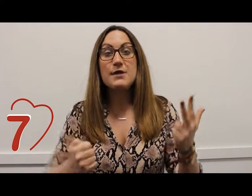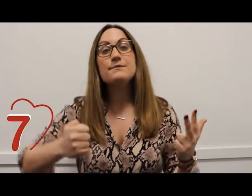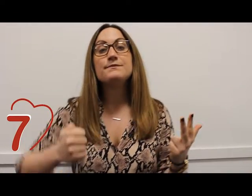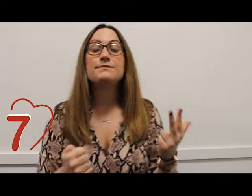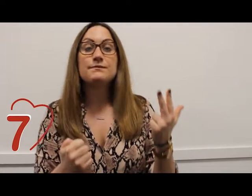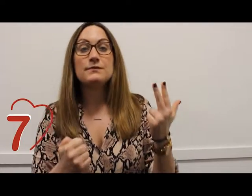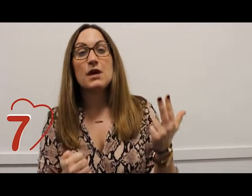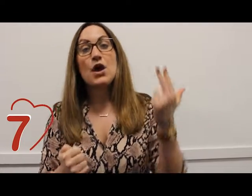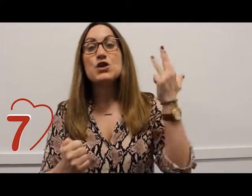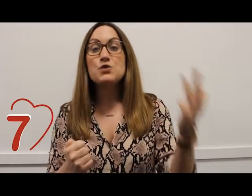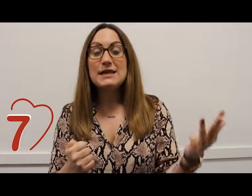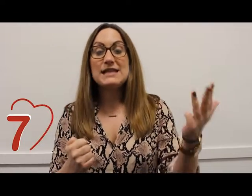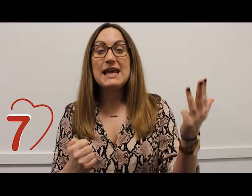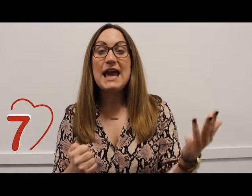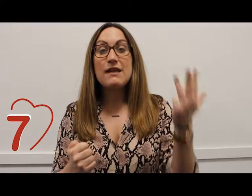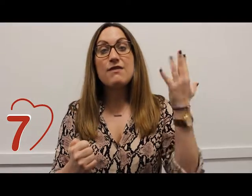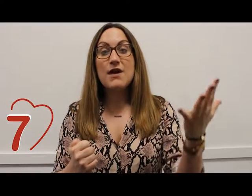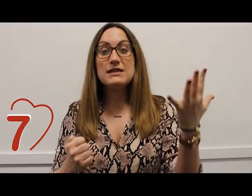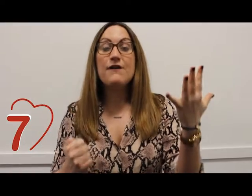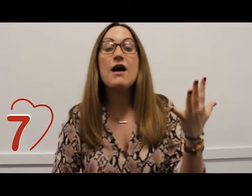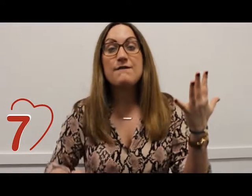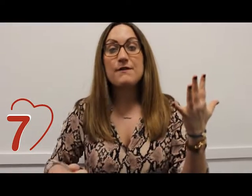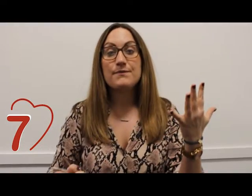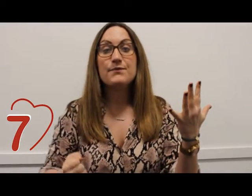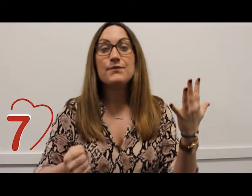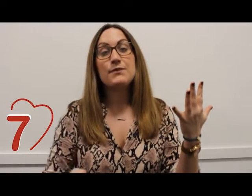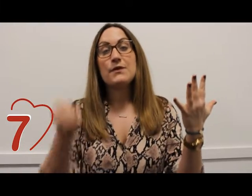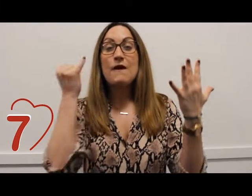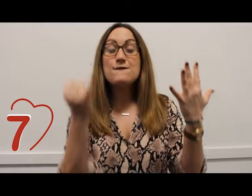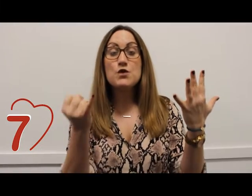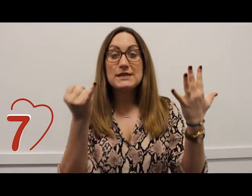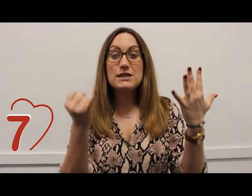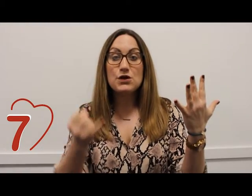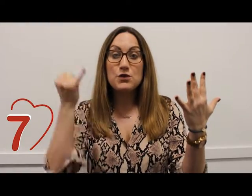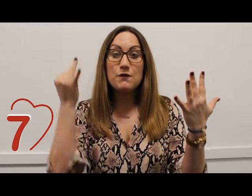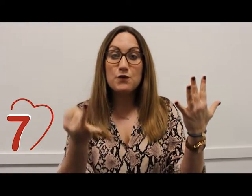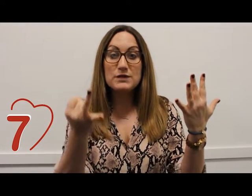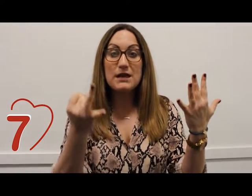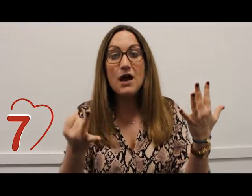28 35 42 49